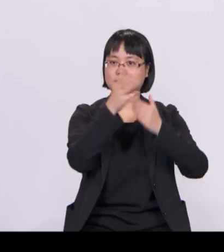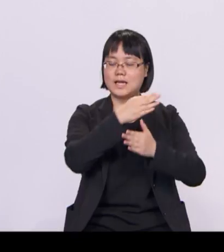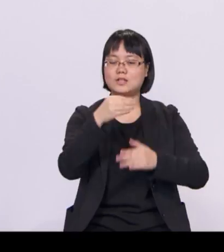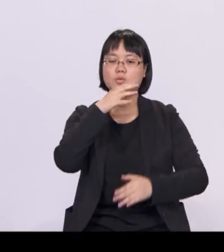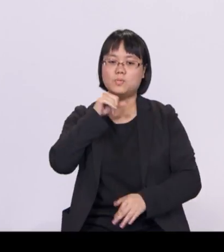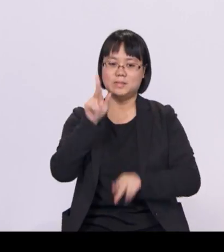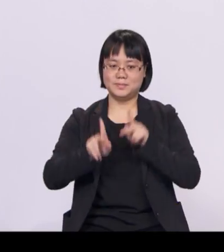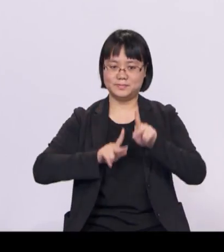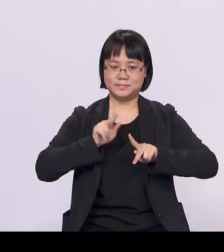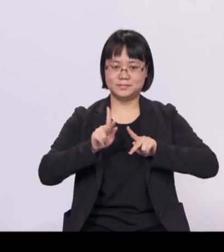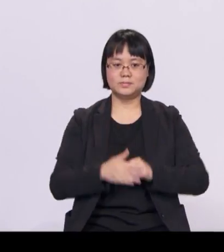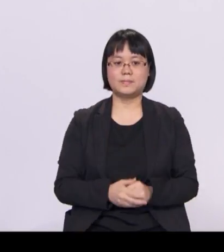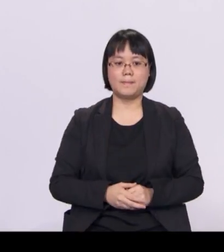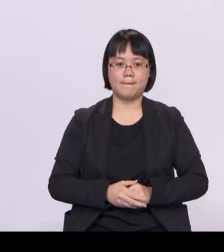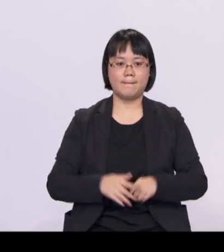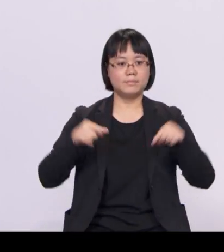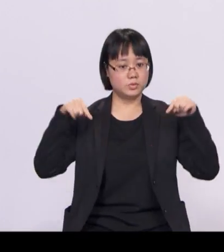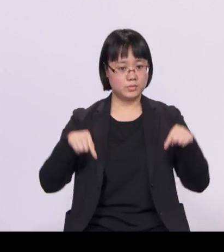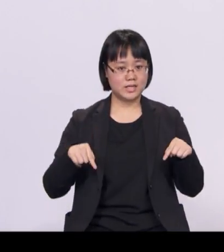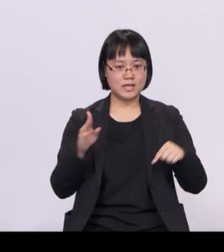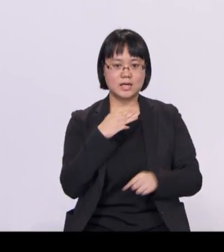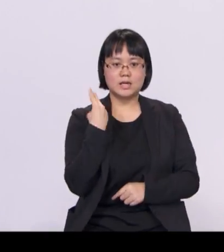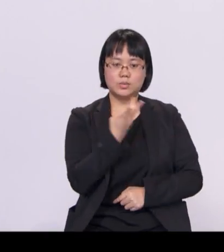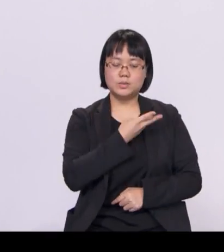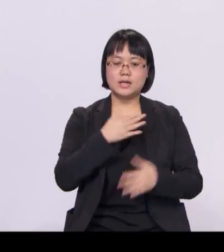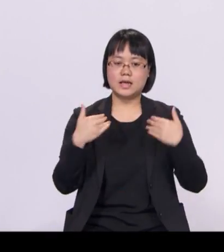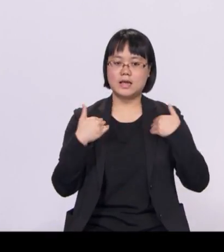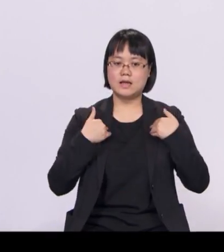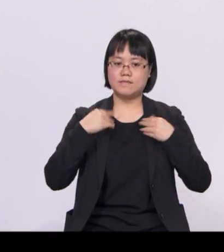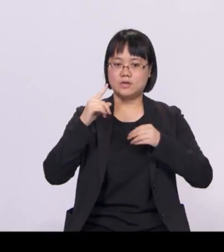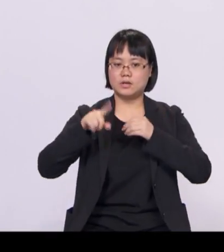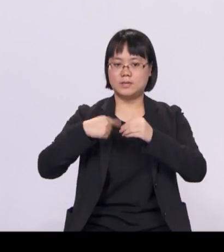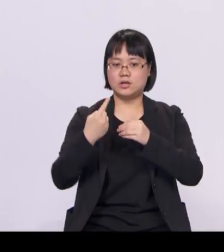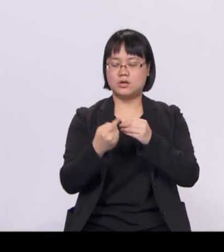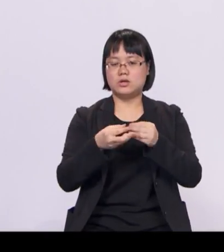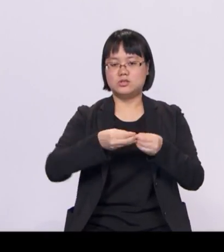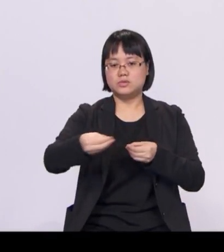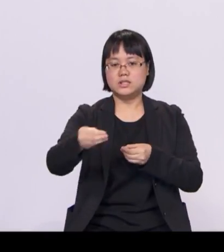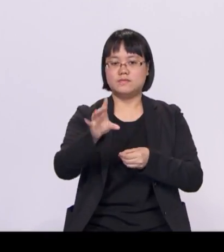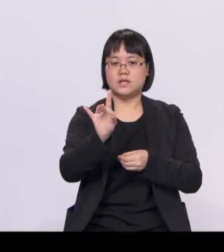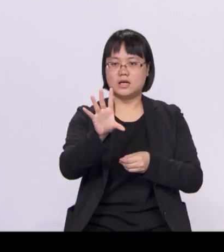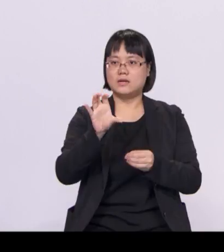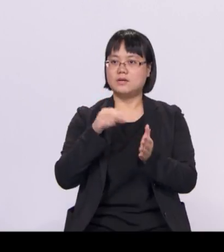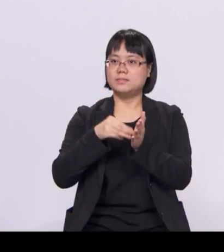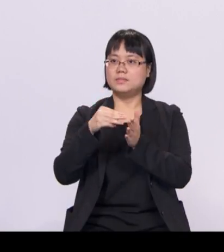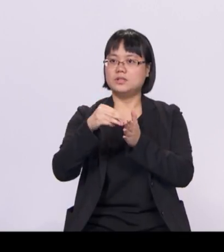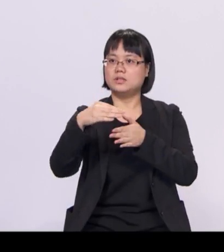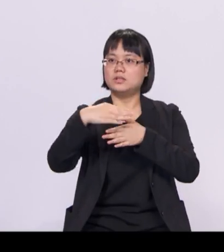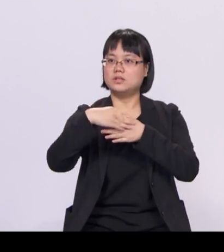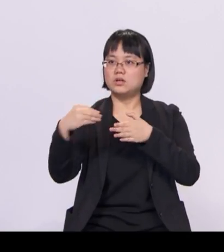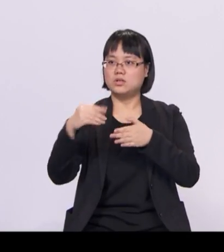Today, we already disperse about $800 million per year from the GST voucher fund.